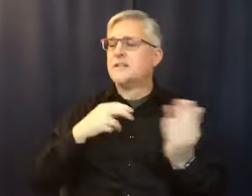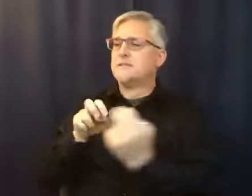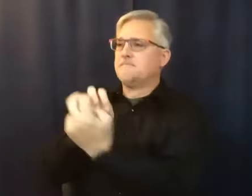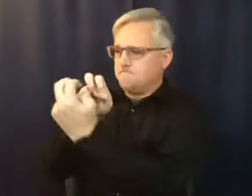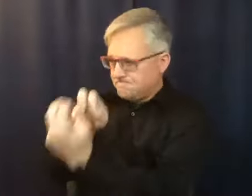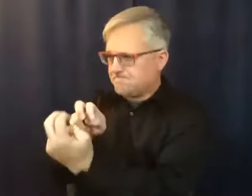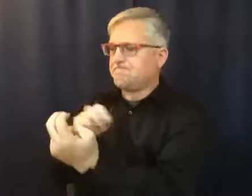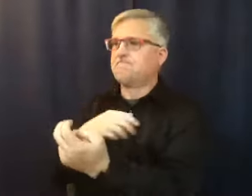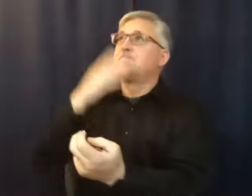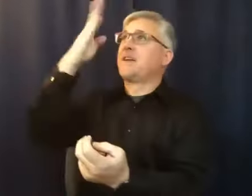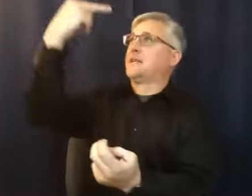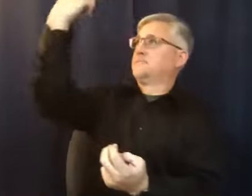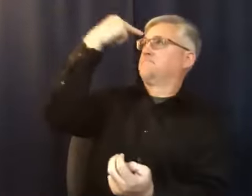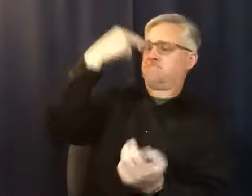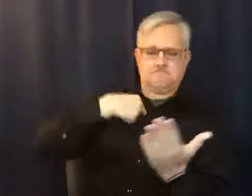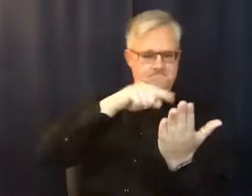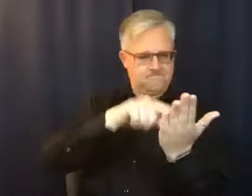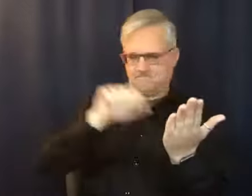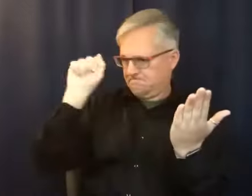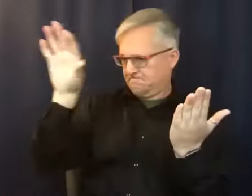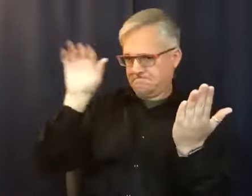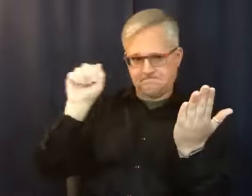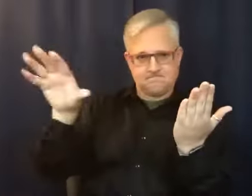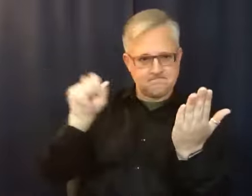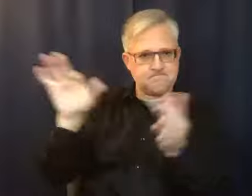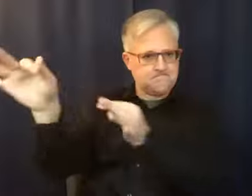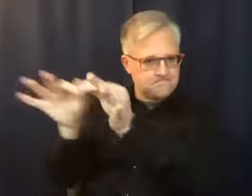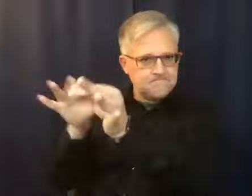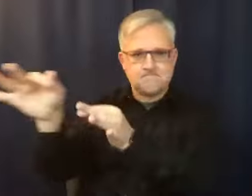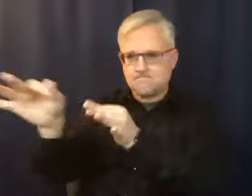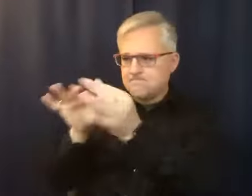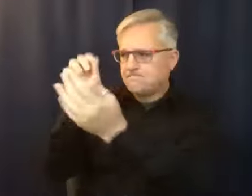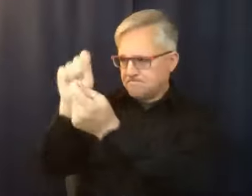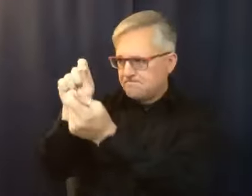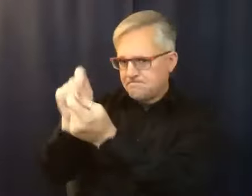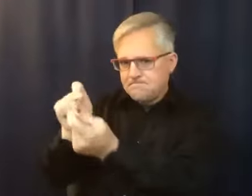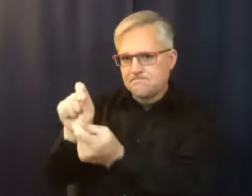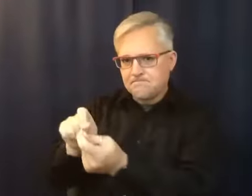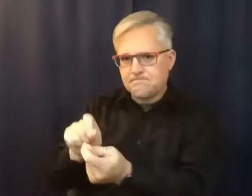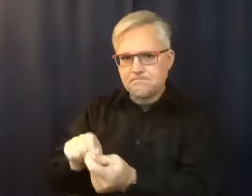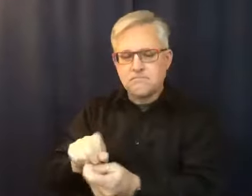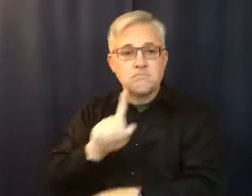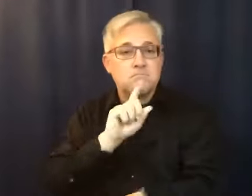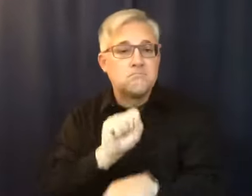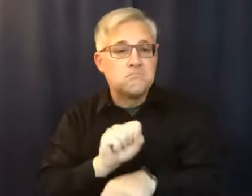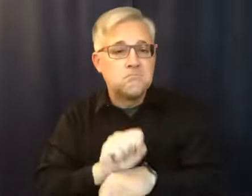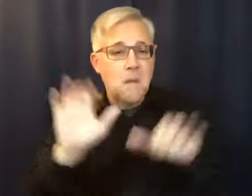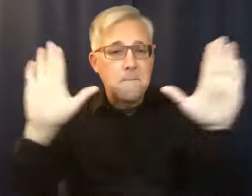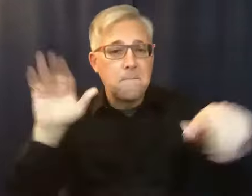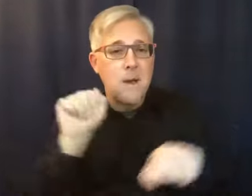here. And when I did that, the miracle was that even in the process of someone